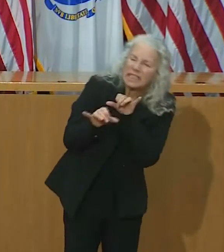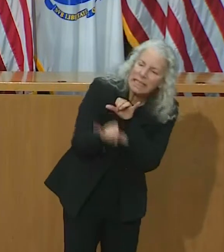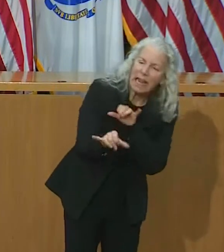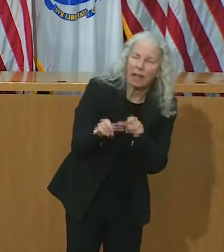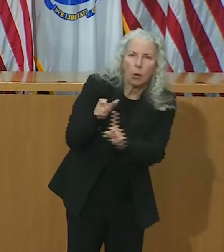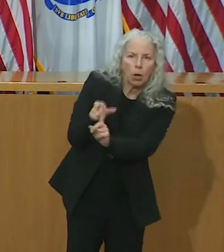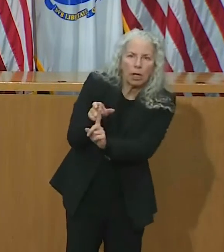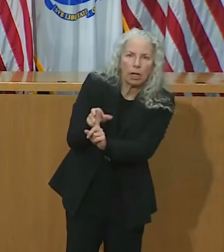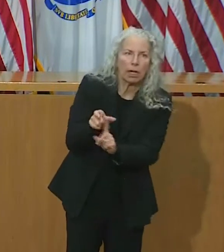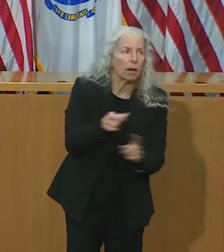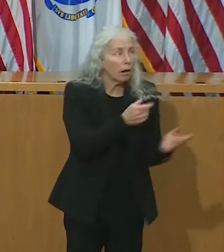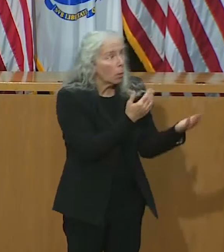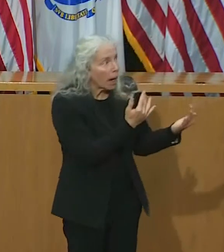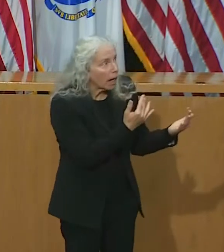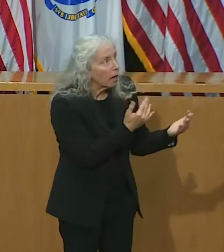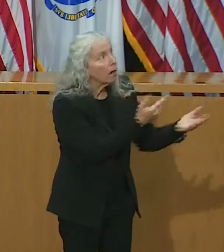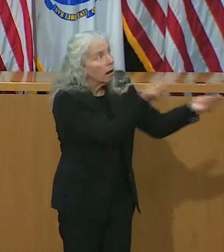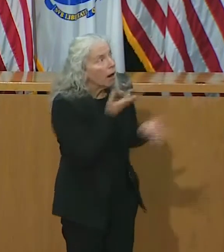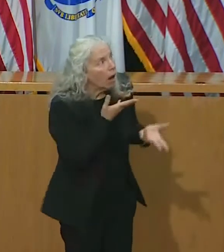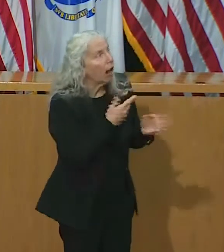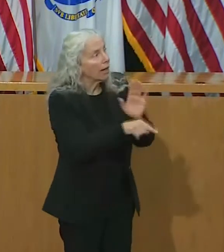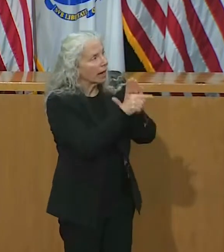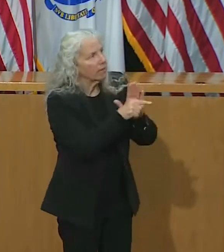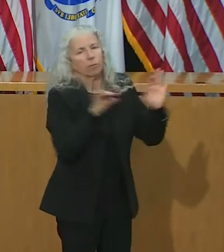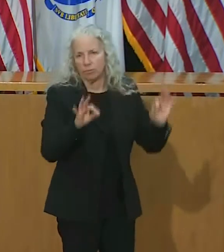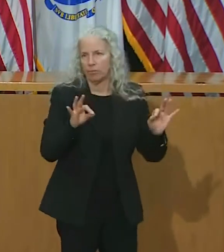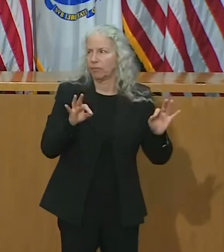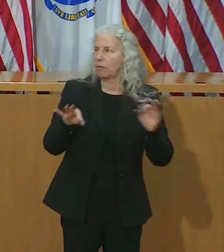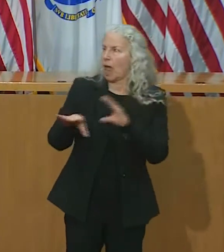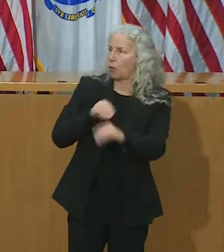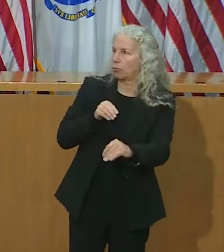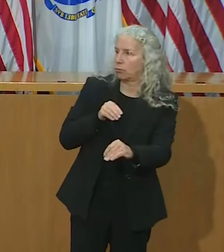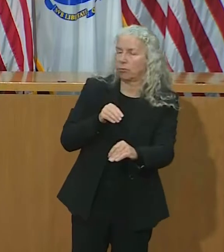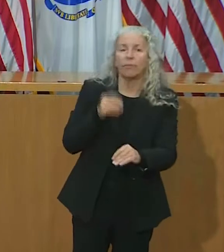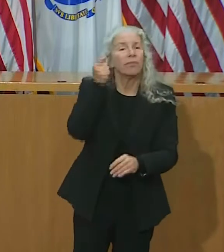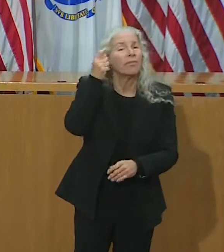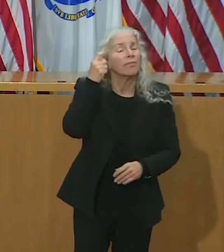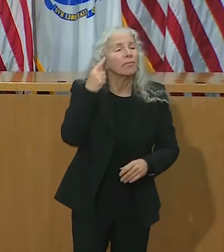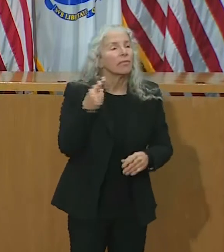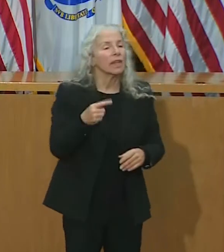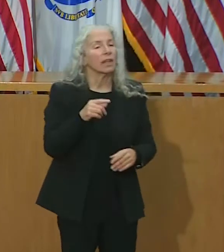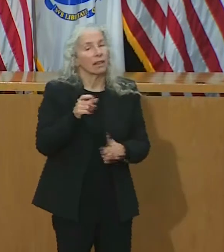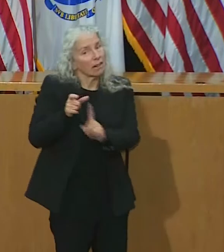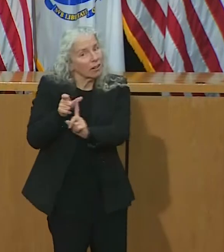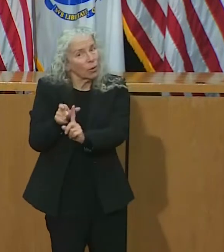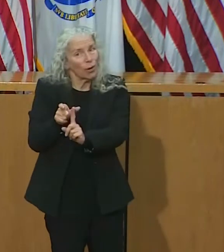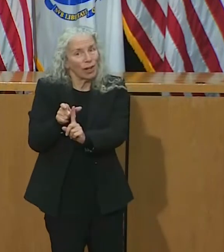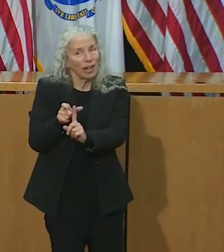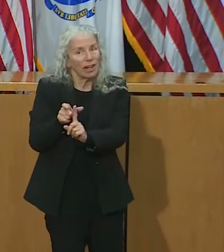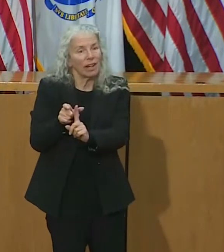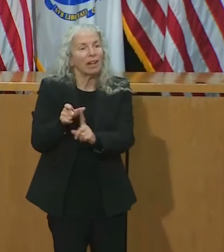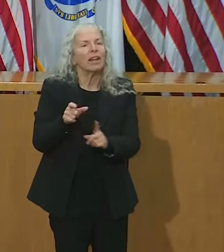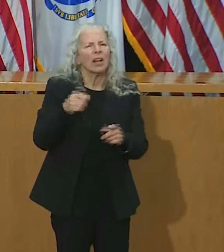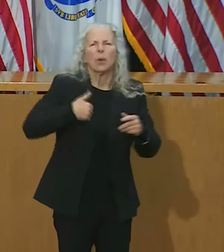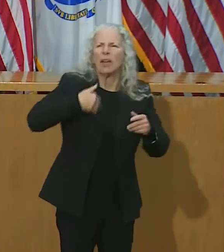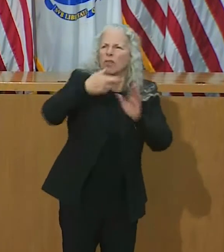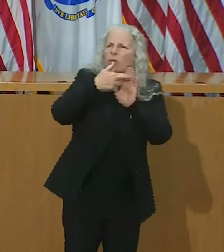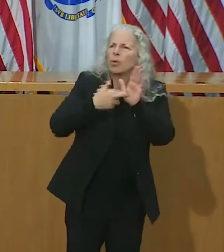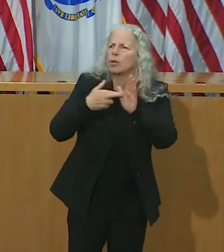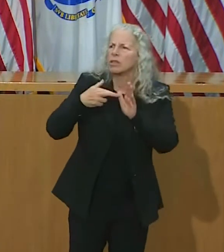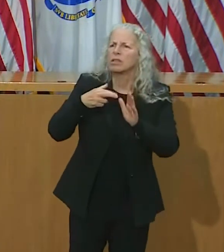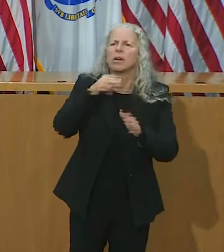result. Full information and guidance for persons in quarantine due to COVID-19 obviously can be found at mass.gov